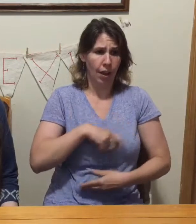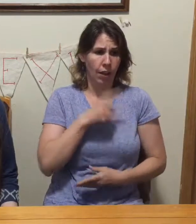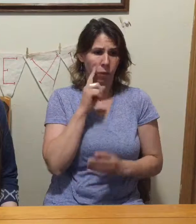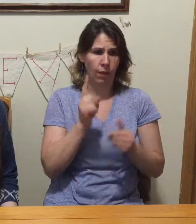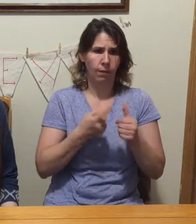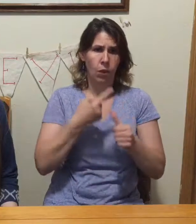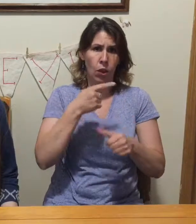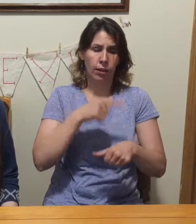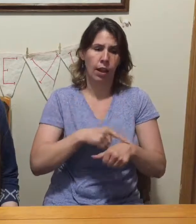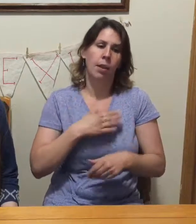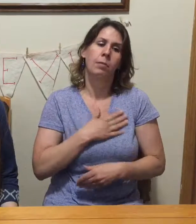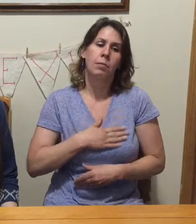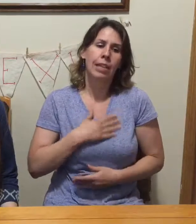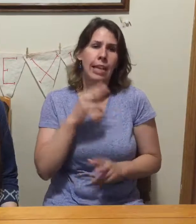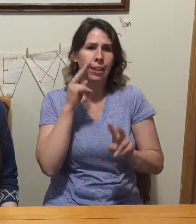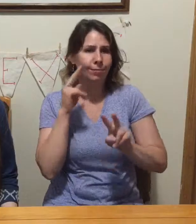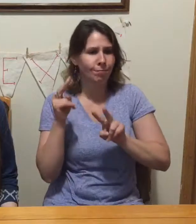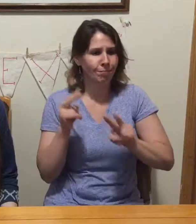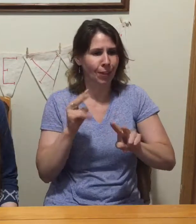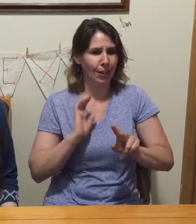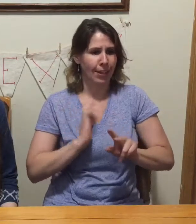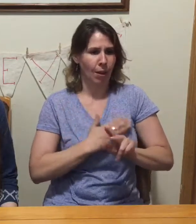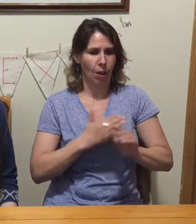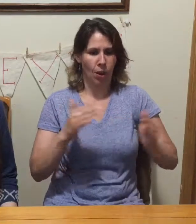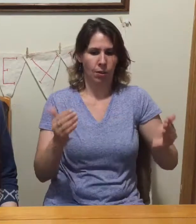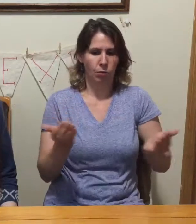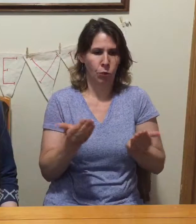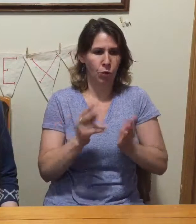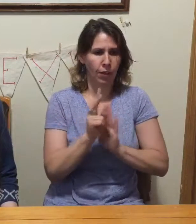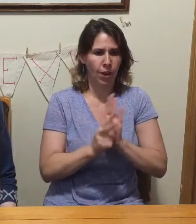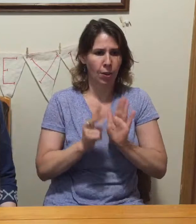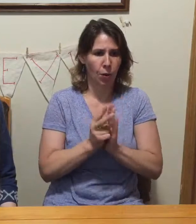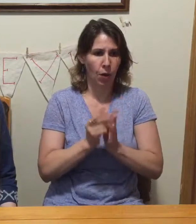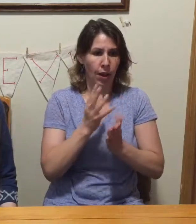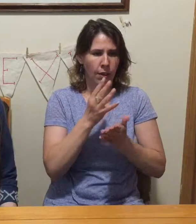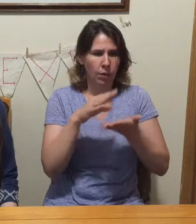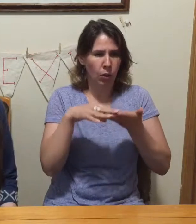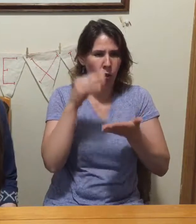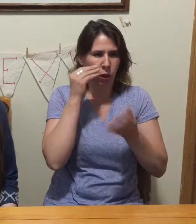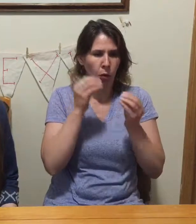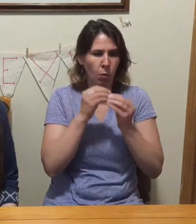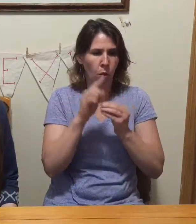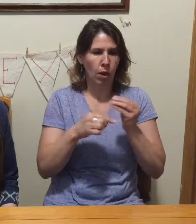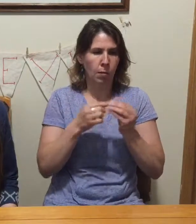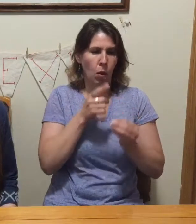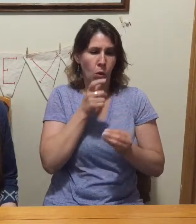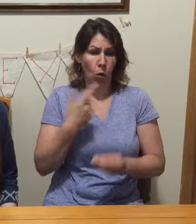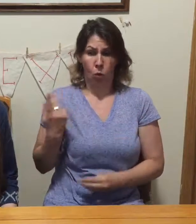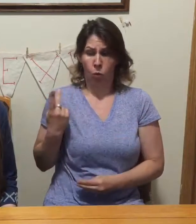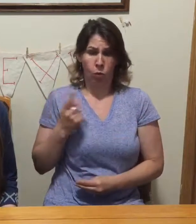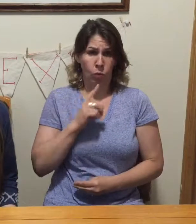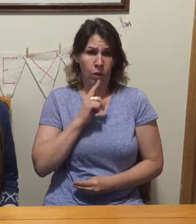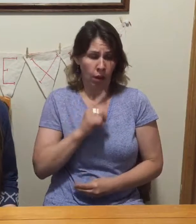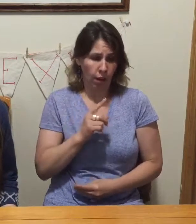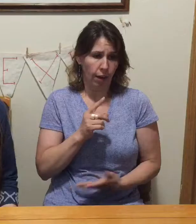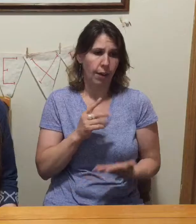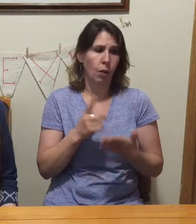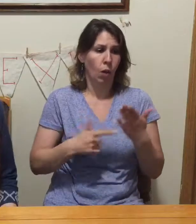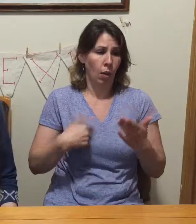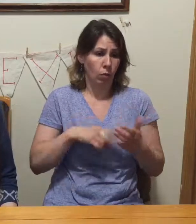please check out our introductory video to learn who we are, what we do, and why we do our videos this